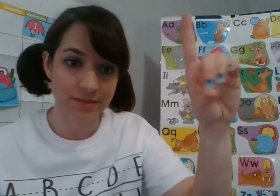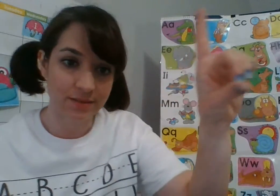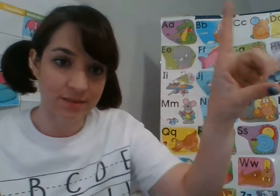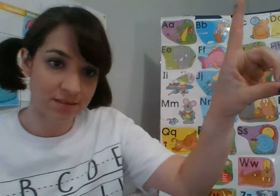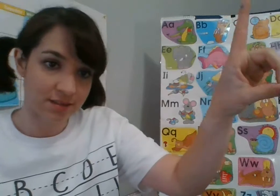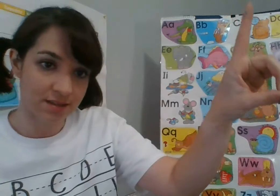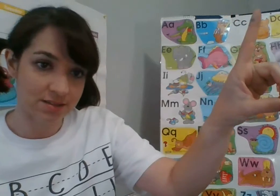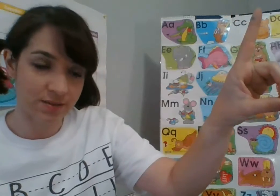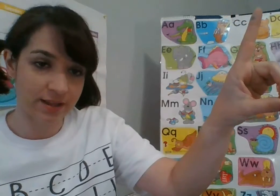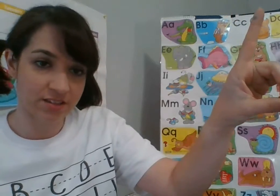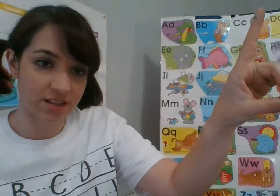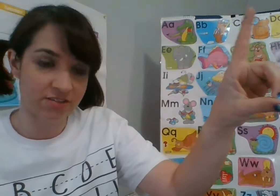E,